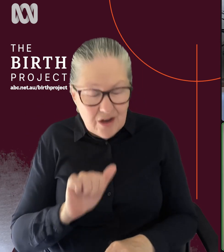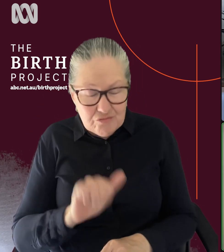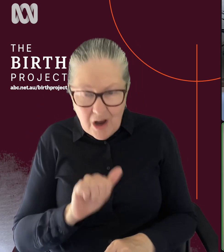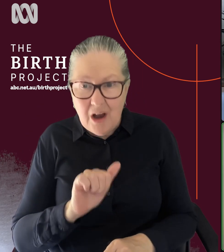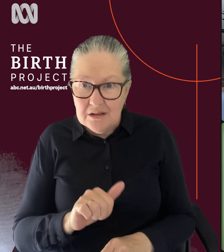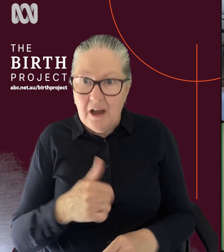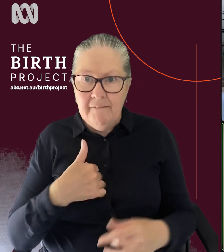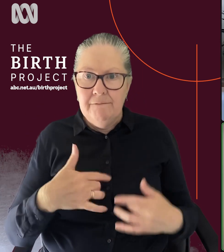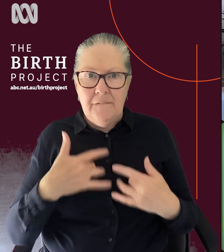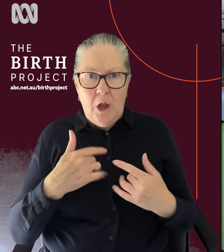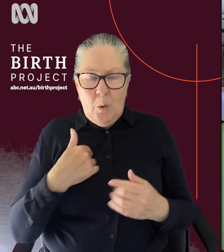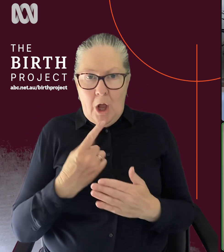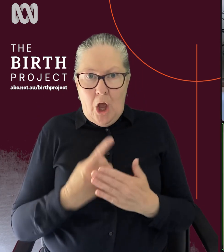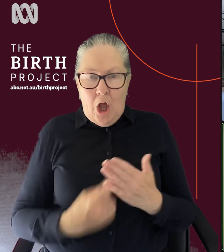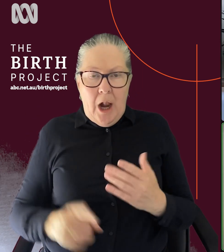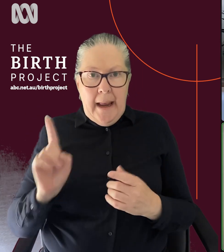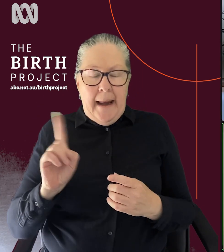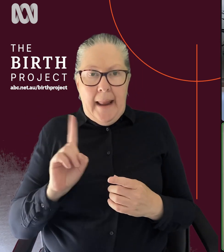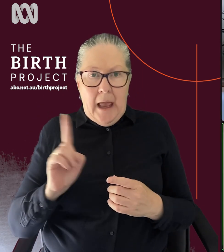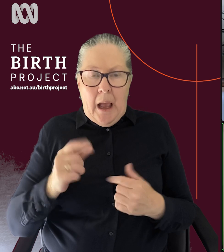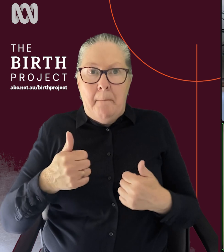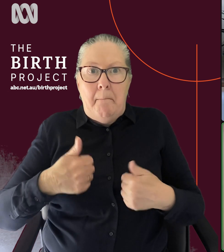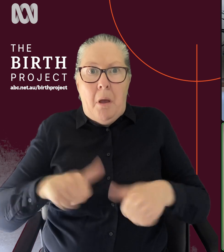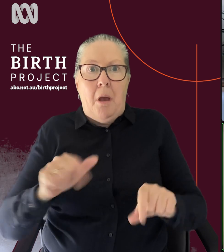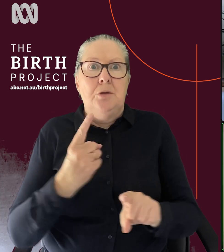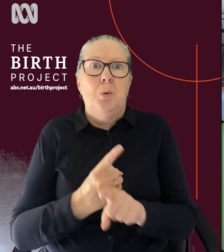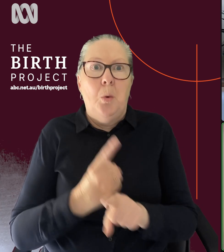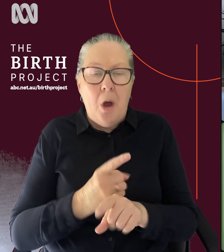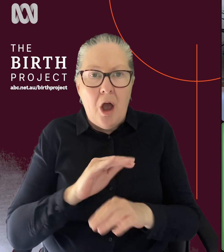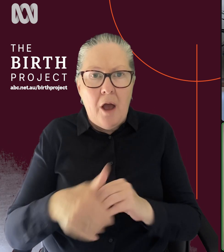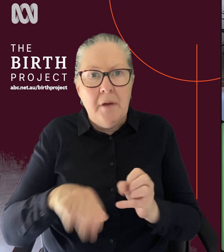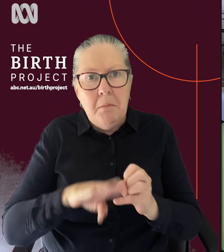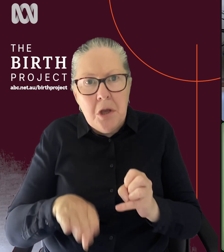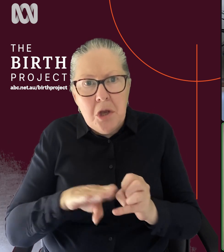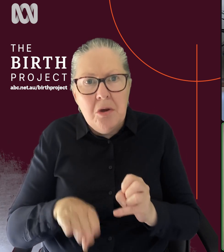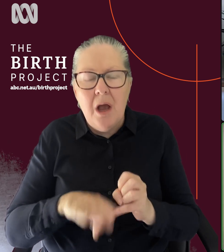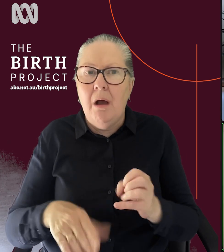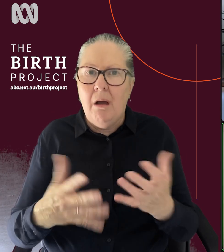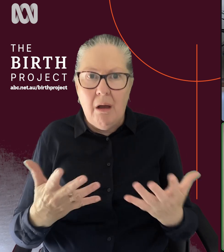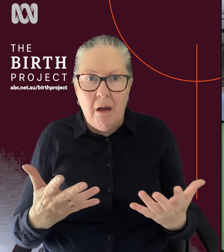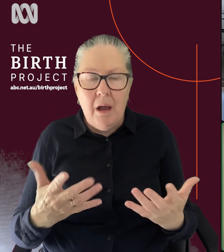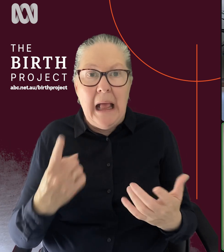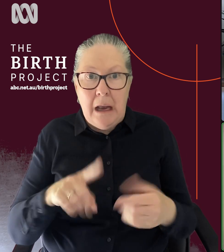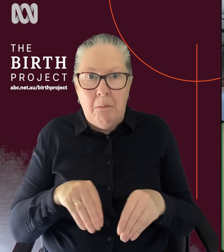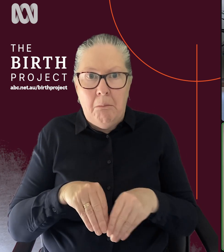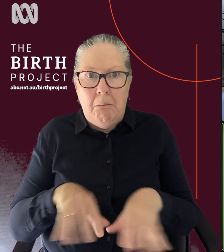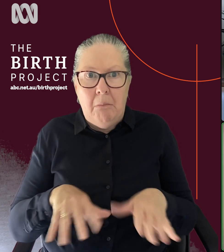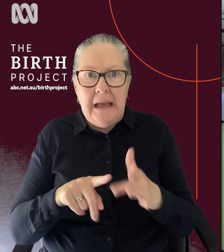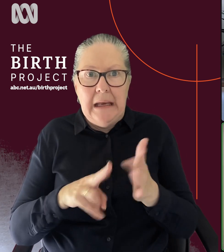it or anything. I feel like we're only just overcoming the stigma of talking about menstruation and periods. Um, so kind of incontinence of any, any